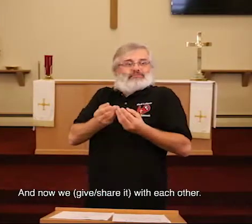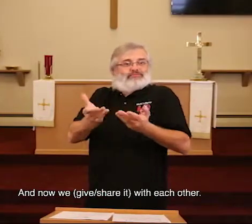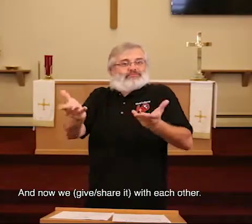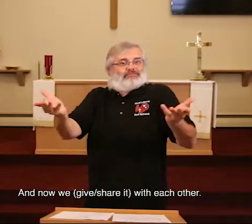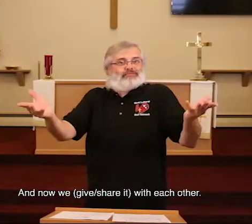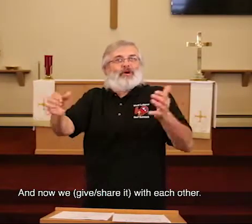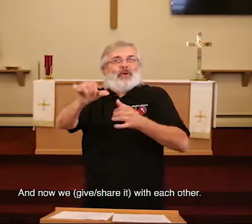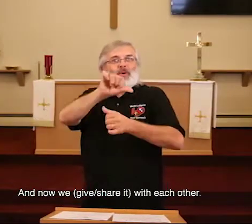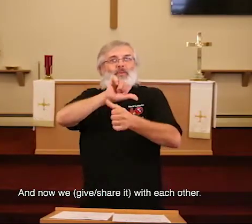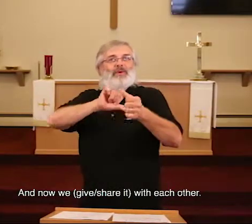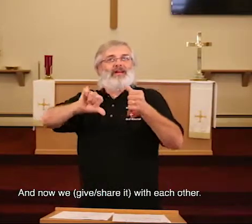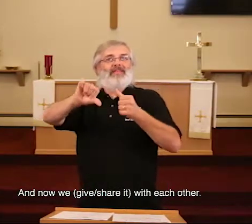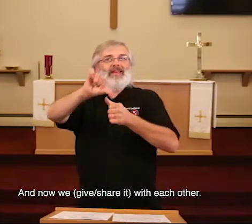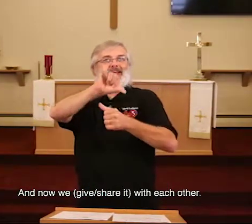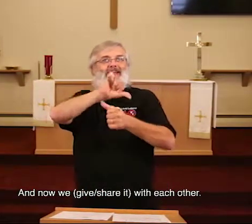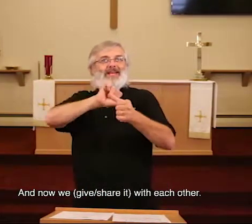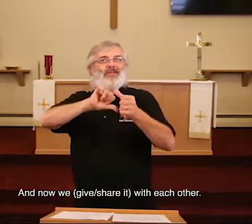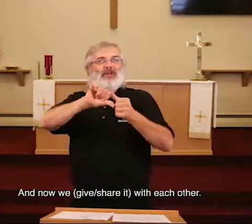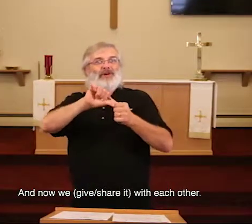are with each other.